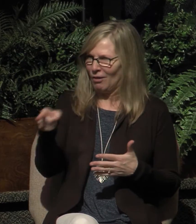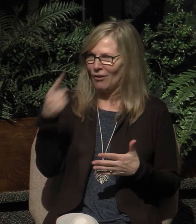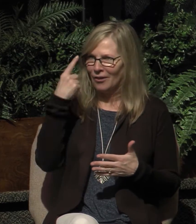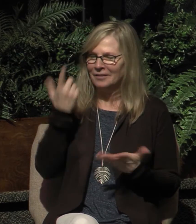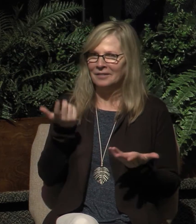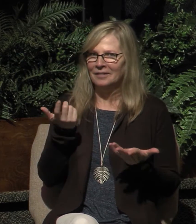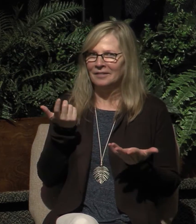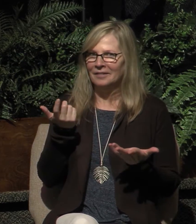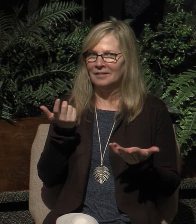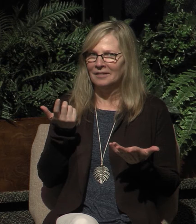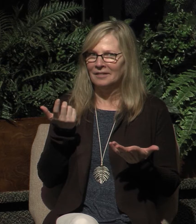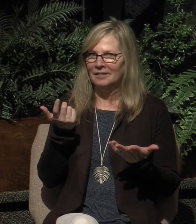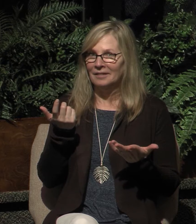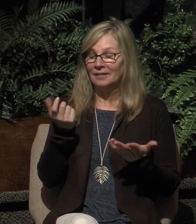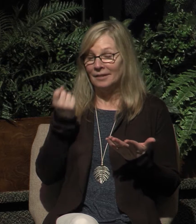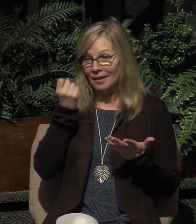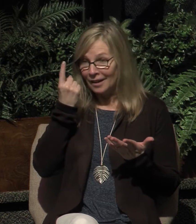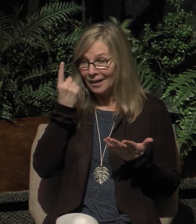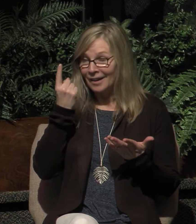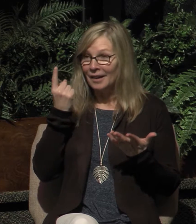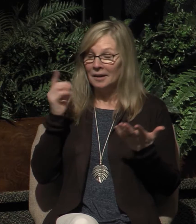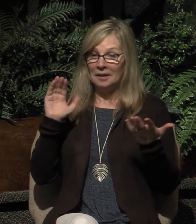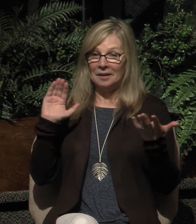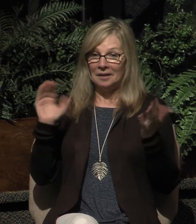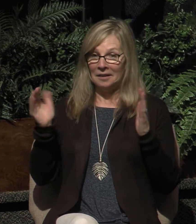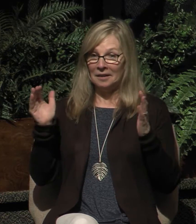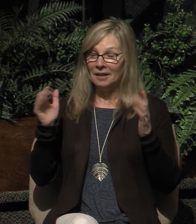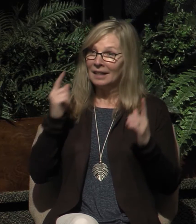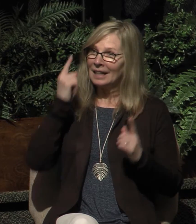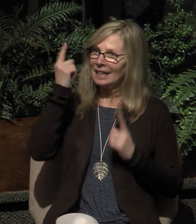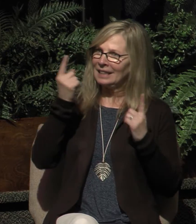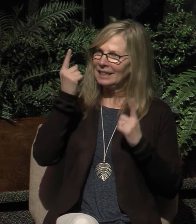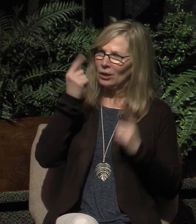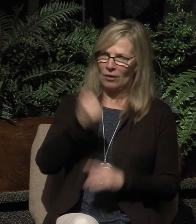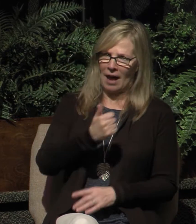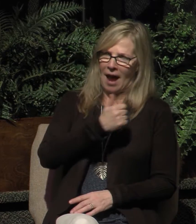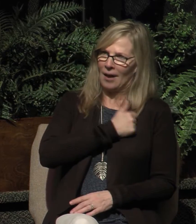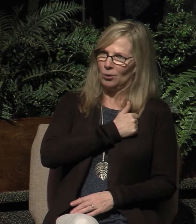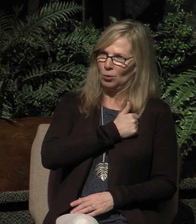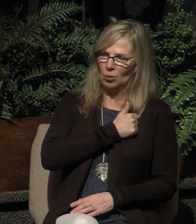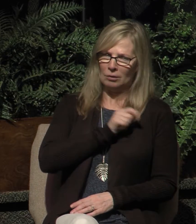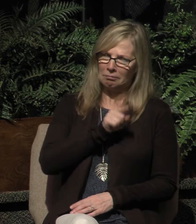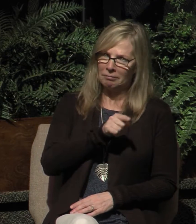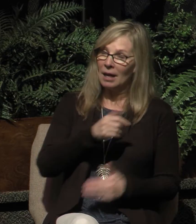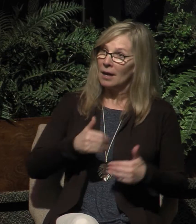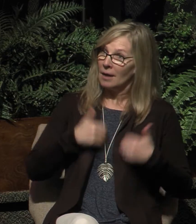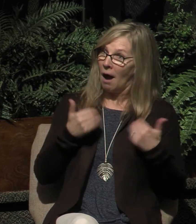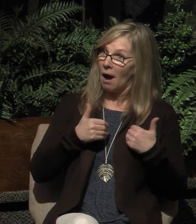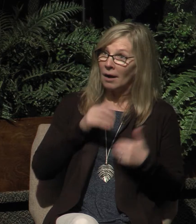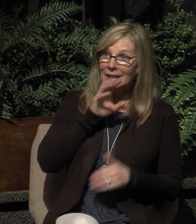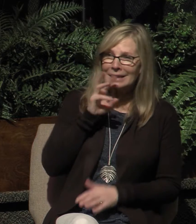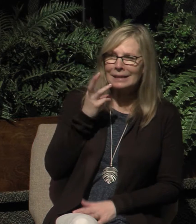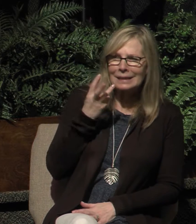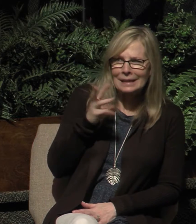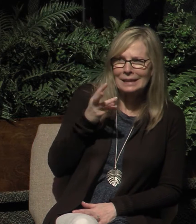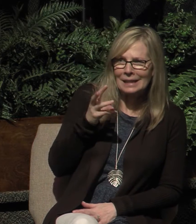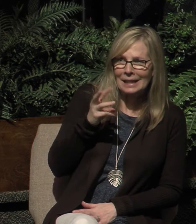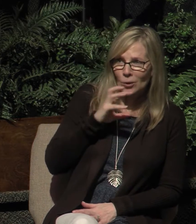But by way of contrast, consider the attitude of a young 16-year-old Charles